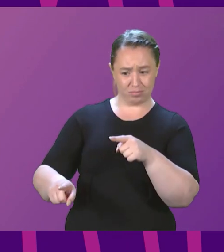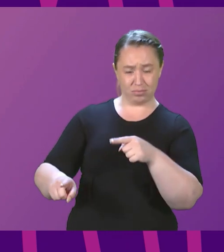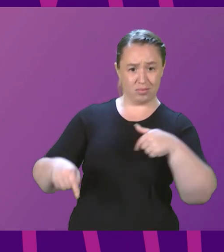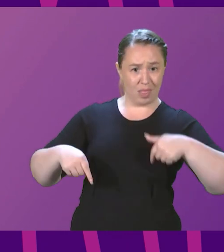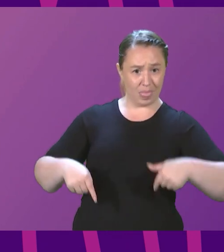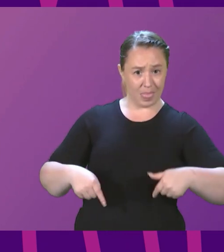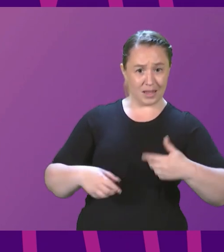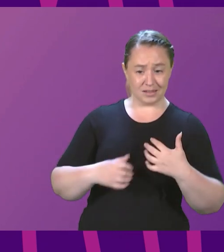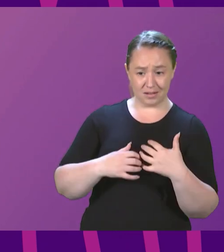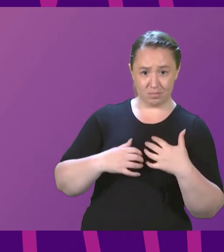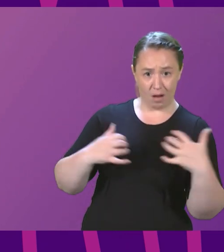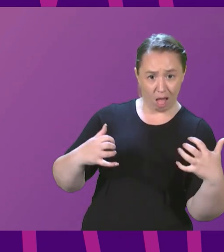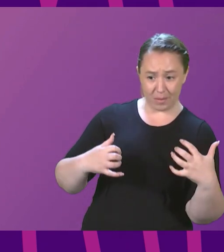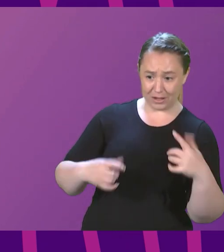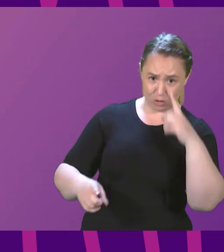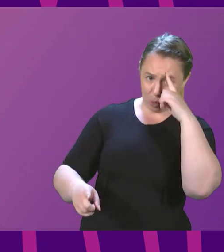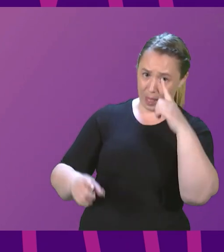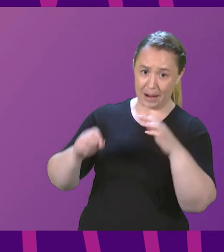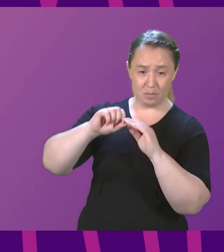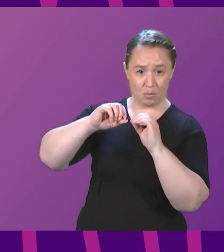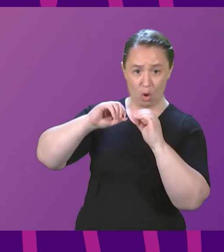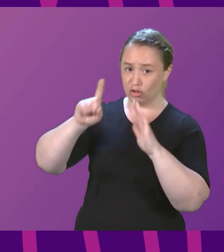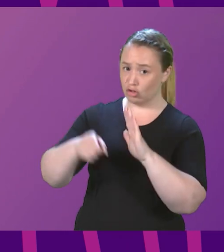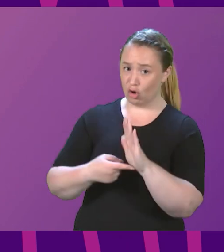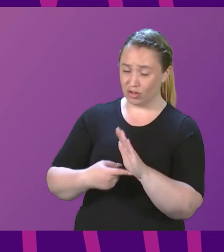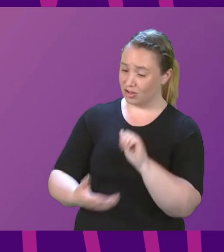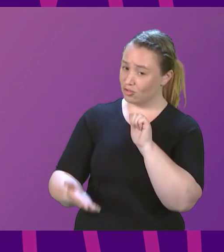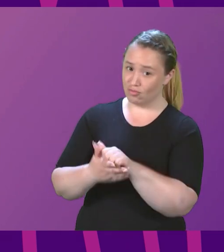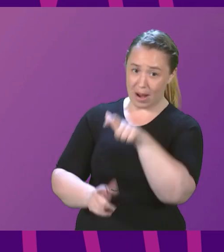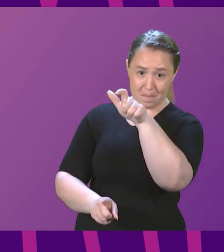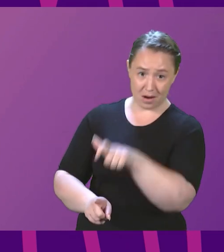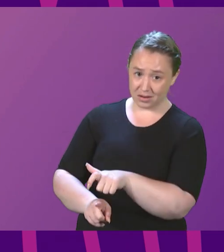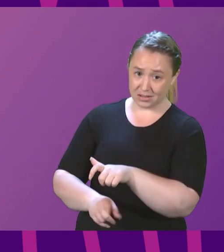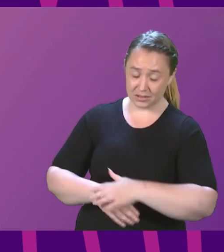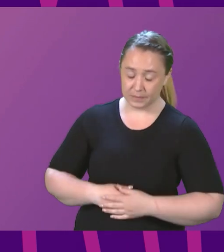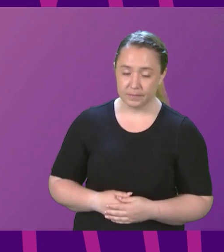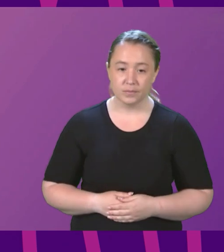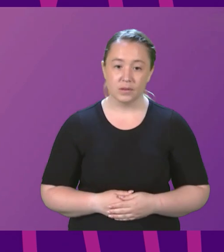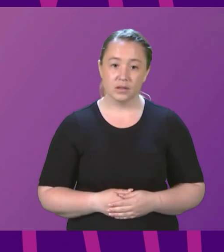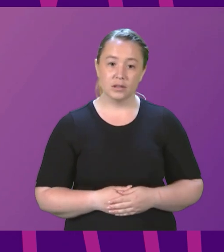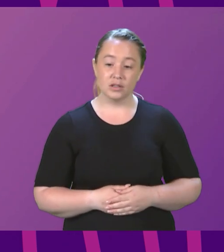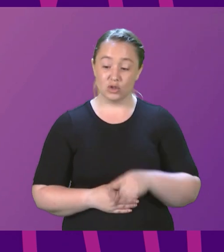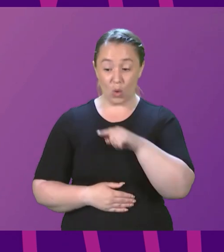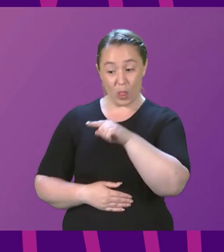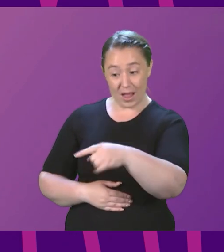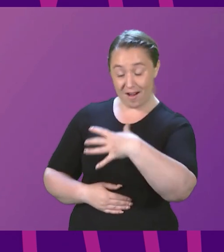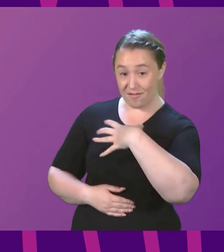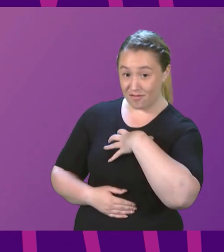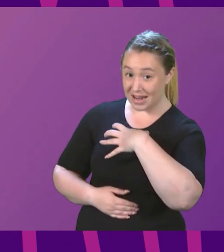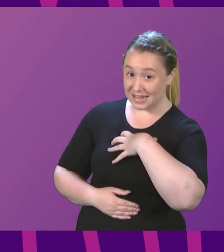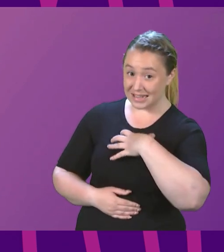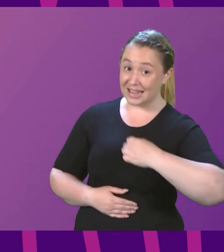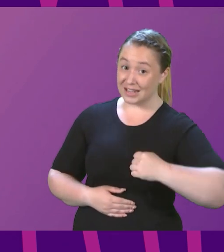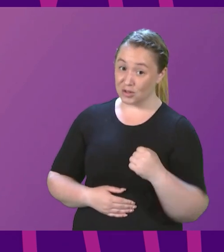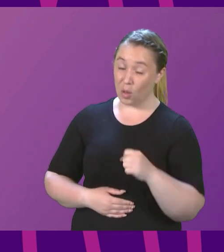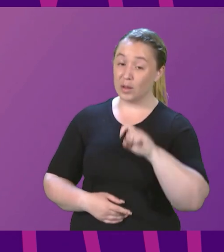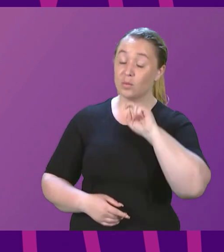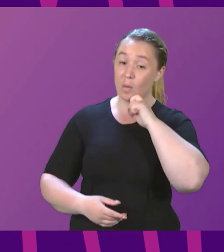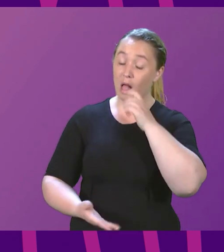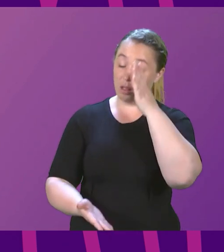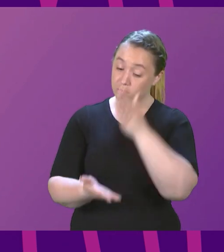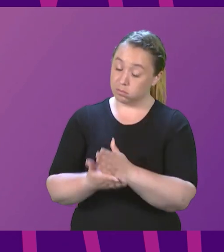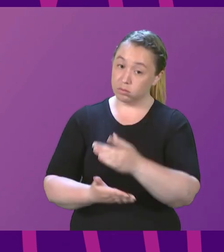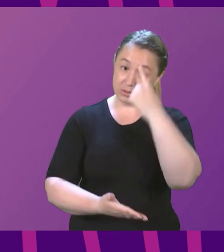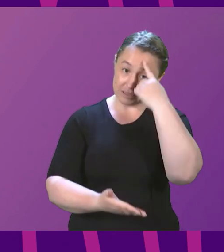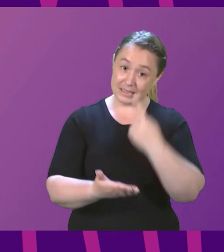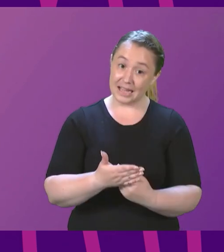So that's why the opposition want to block Scotland's right to choose because they think Scotland will make a choice that they don't like. But that is